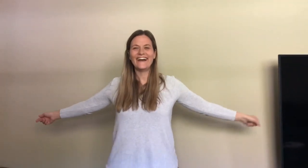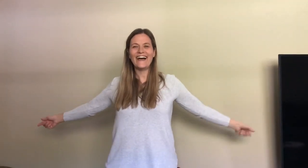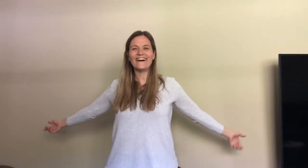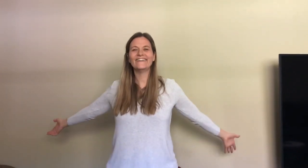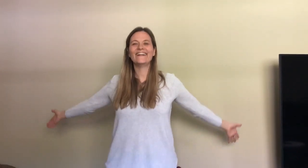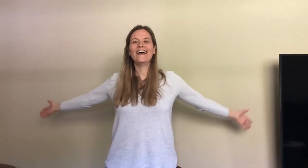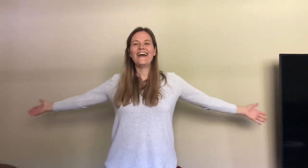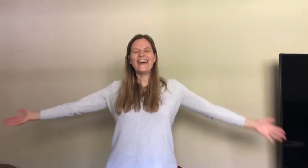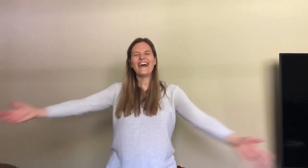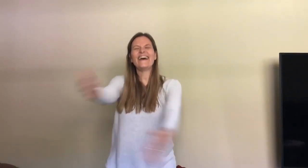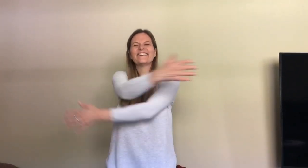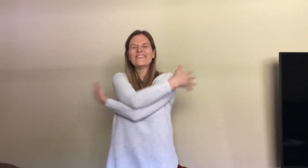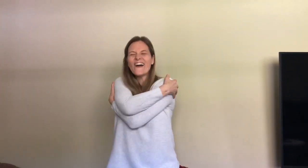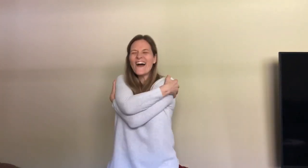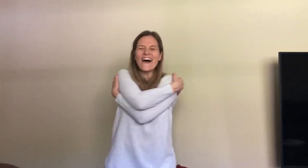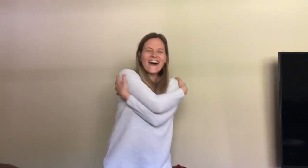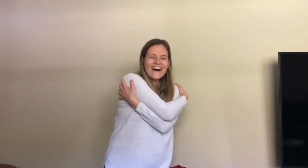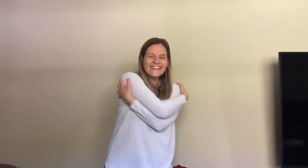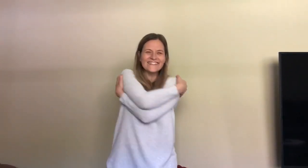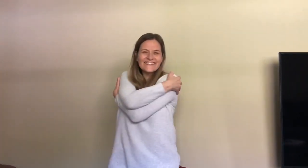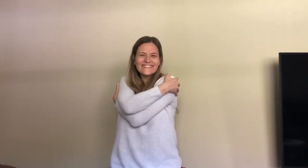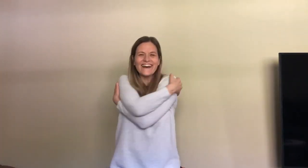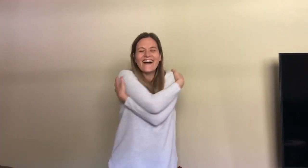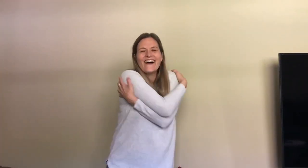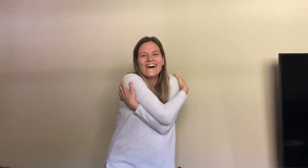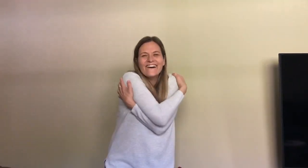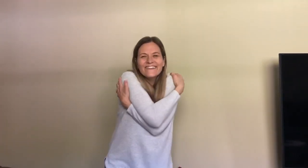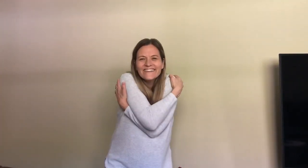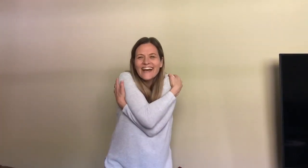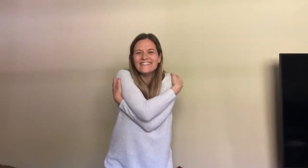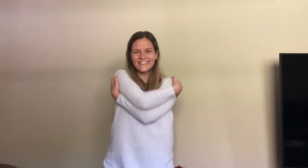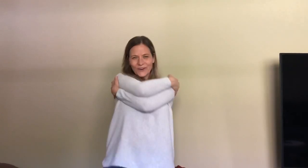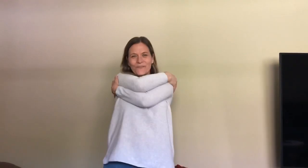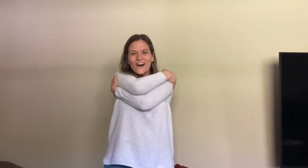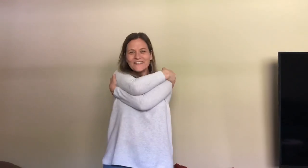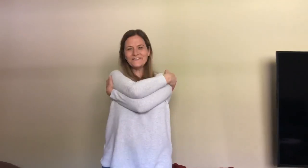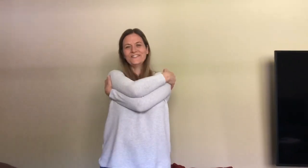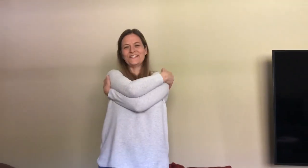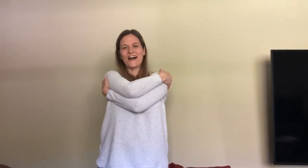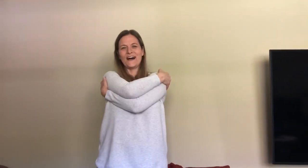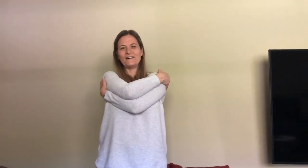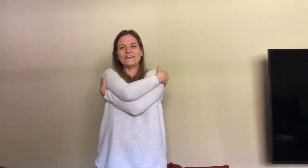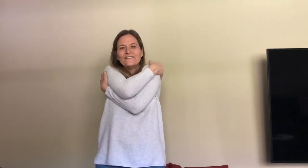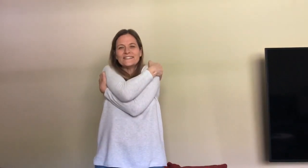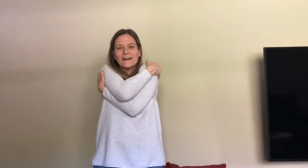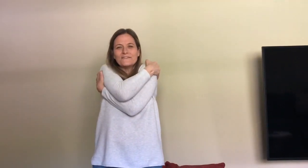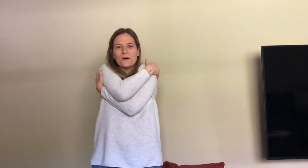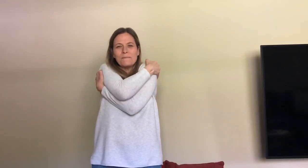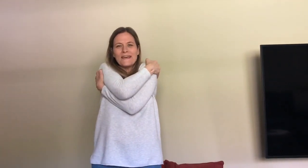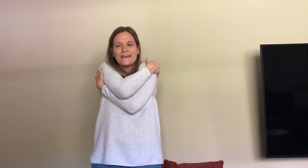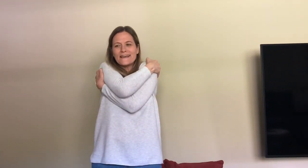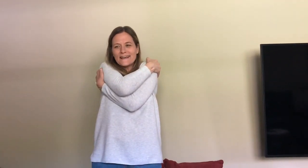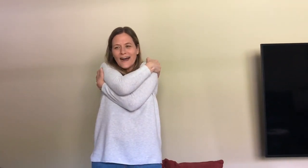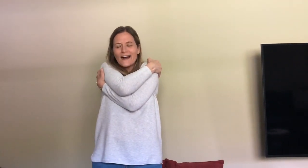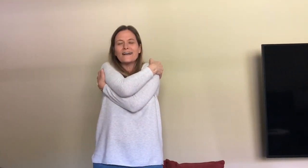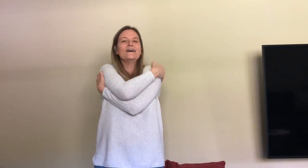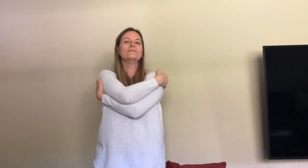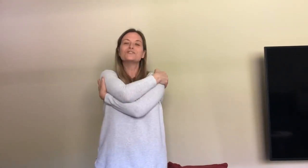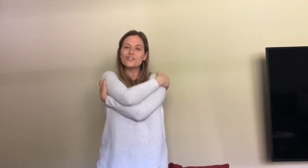out, and across. Oh, you guys did a wonderful job. Give yourselves a big hug. So